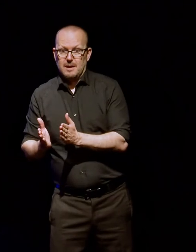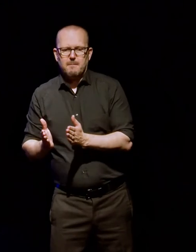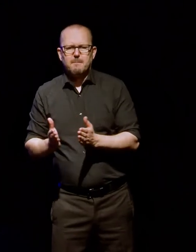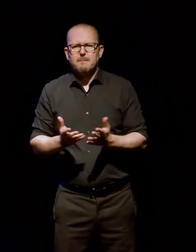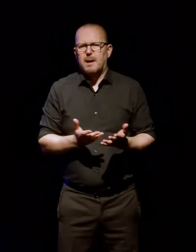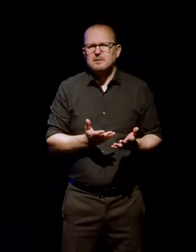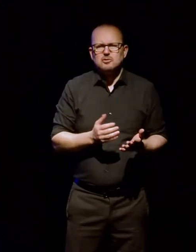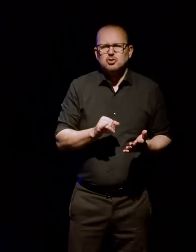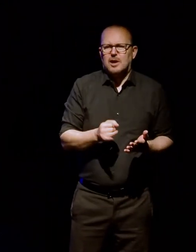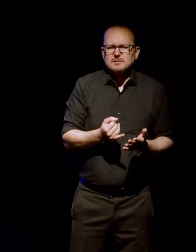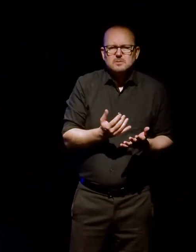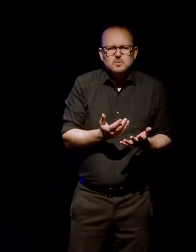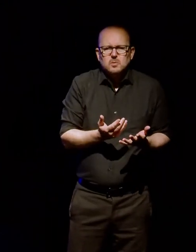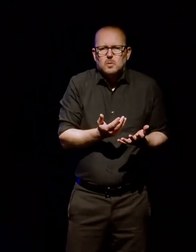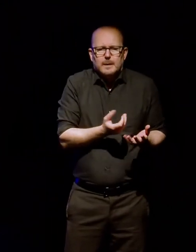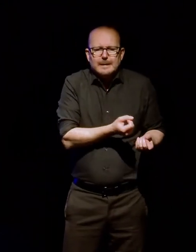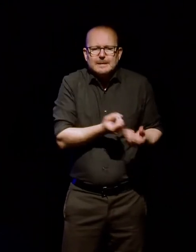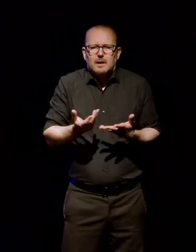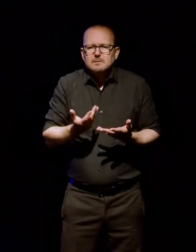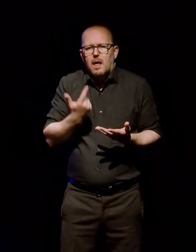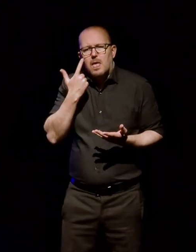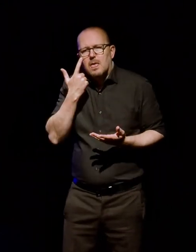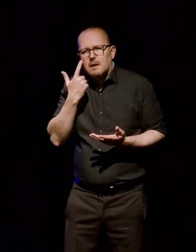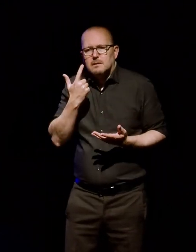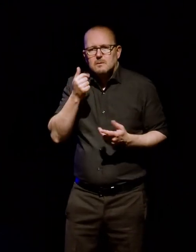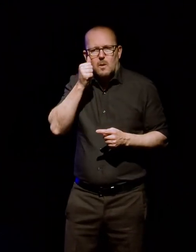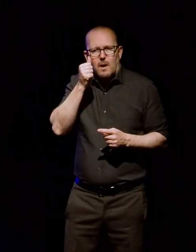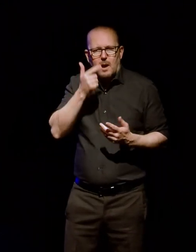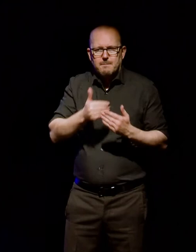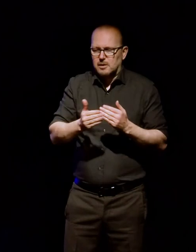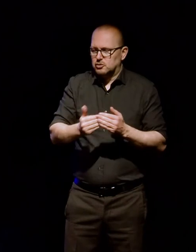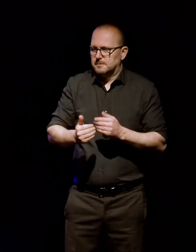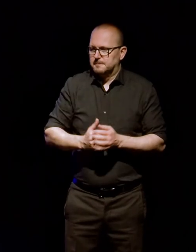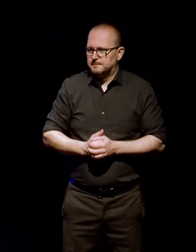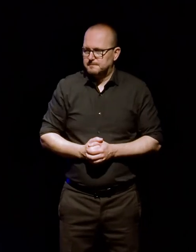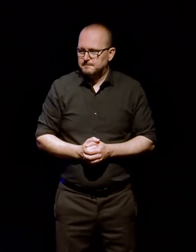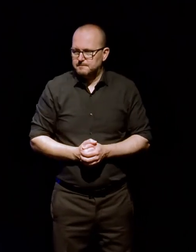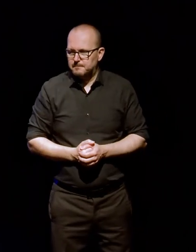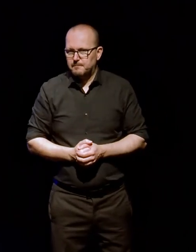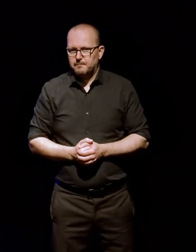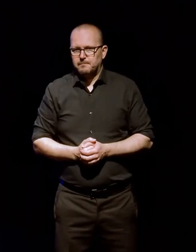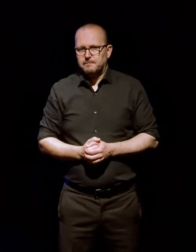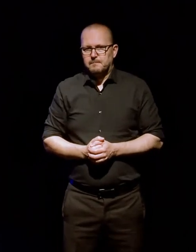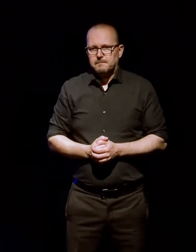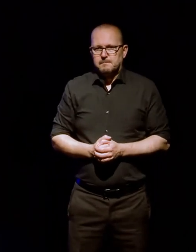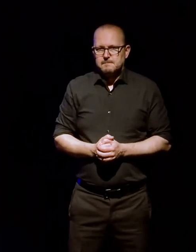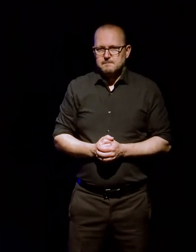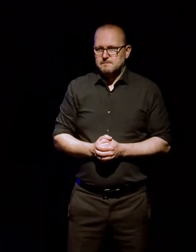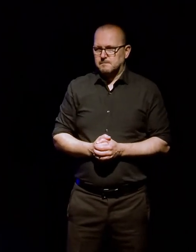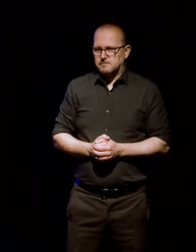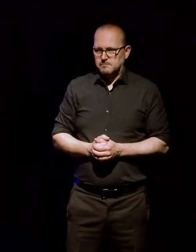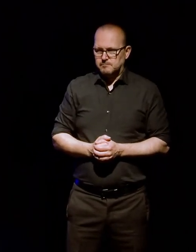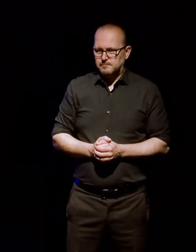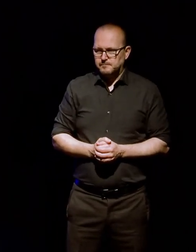of sense of how to manage that digital content. So, one of the things we did, um, and when I say we, I mean my